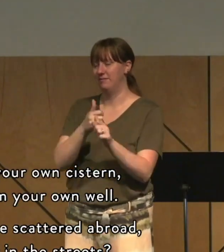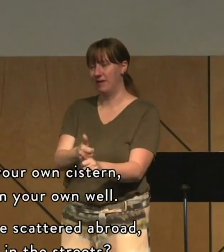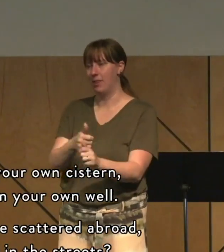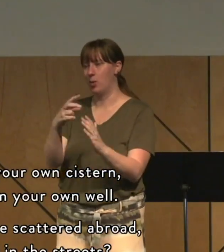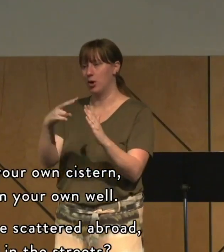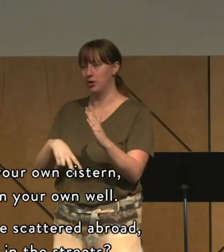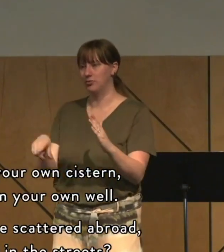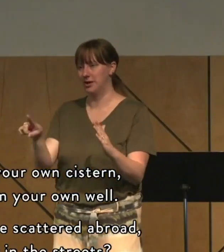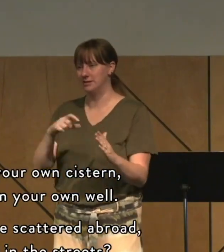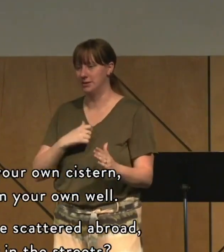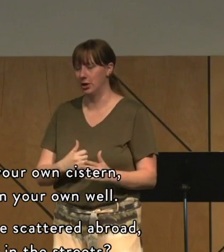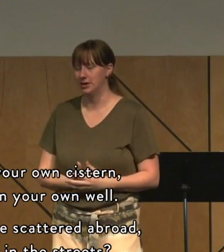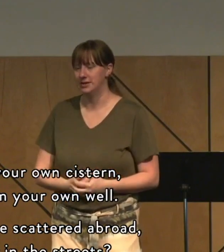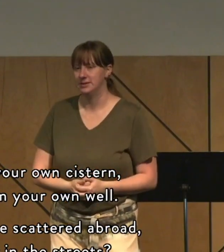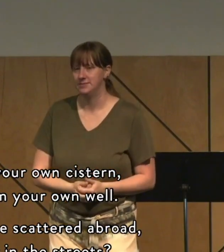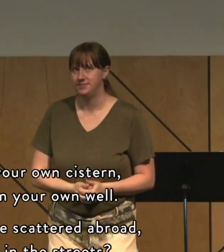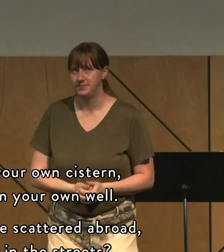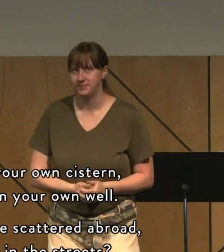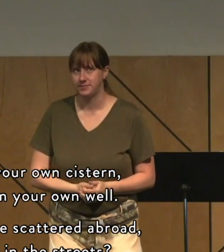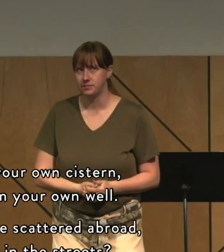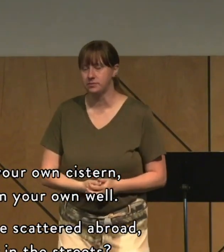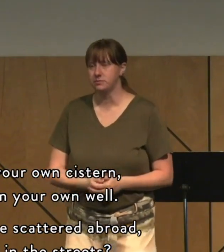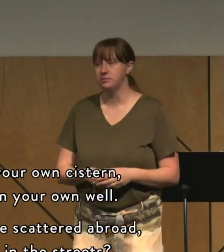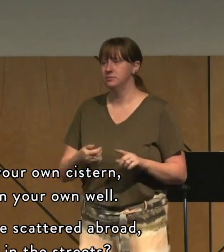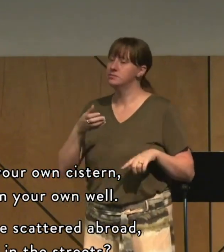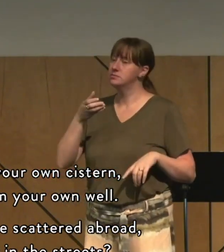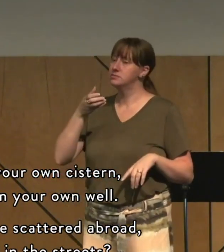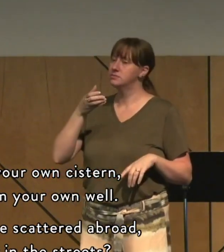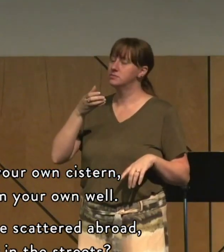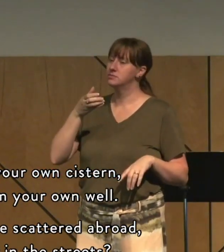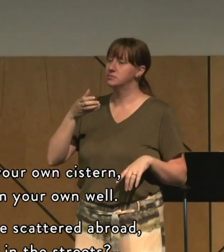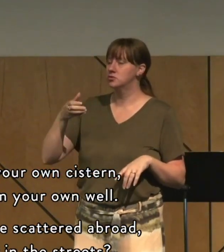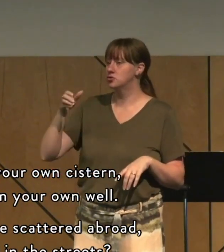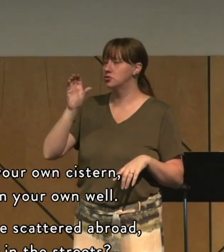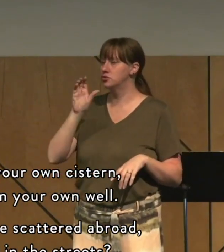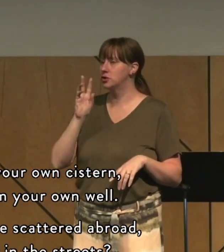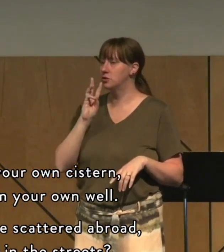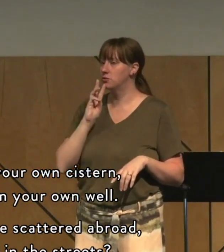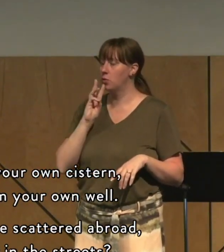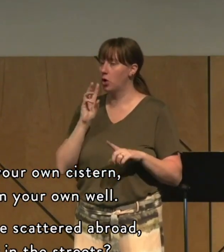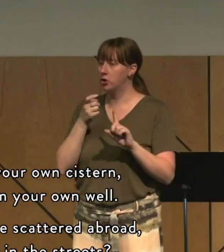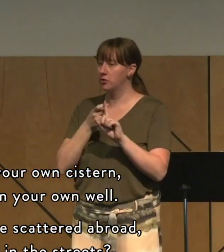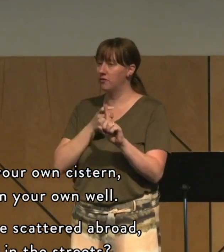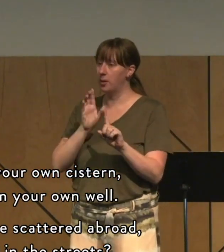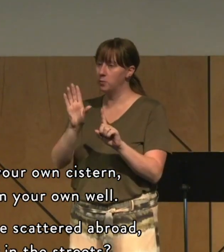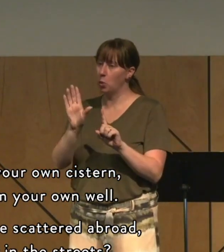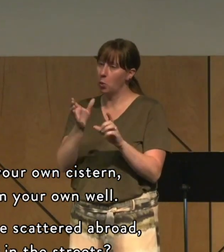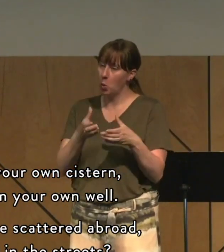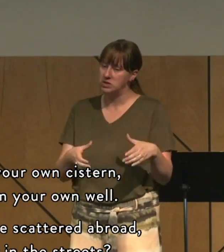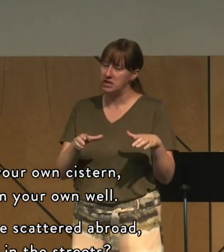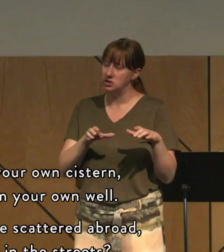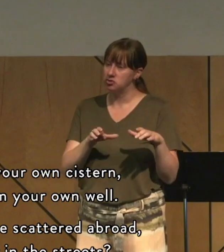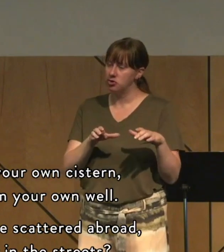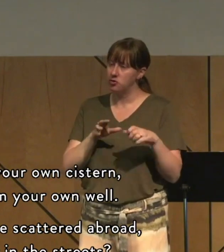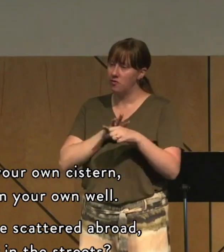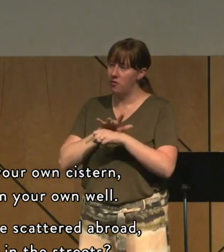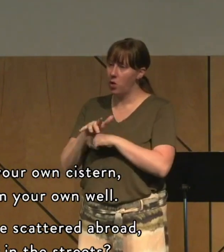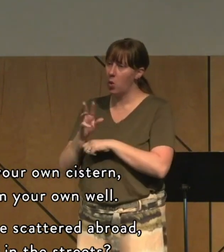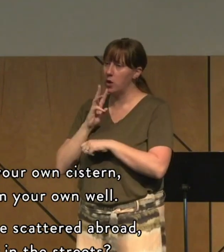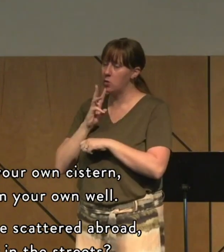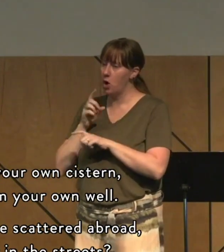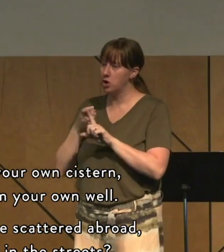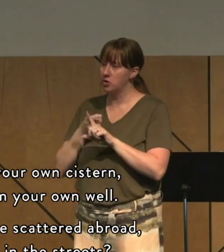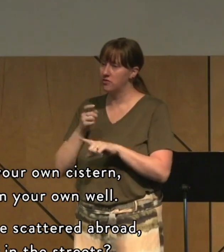read it. Proverbs 5, verse 15. Drink water from your own cistern, flowing water from your